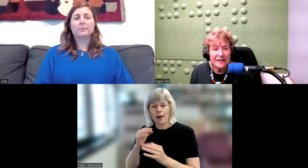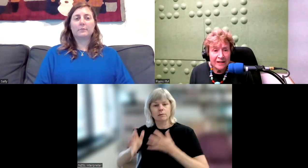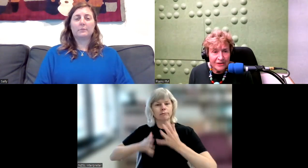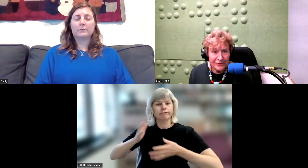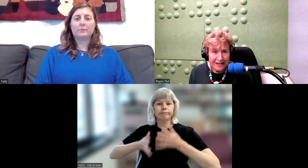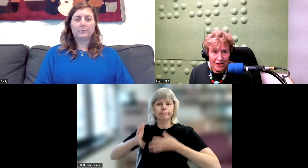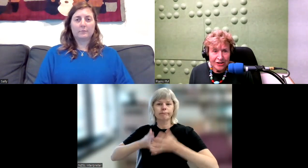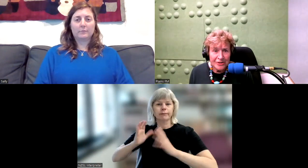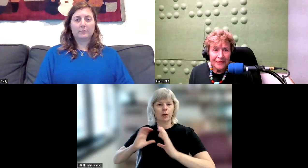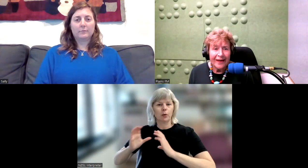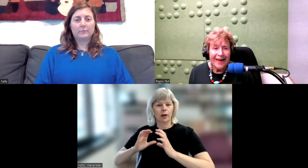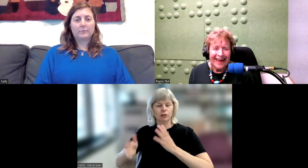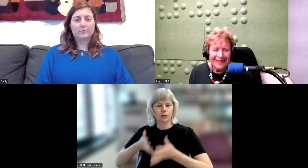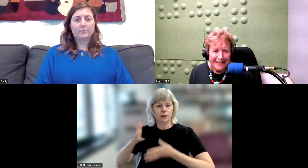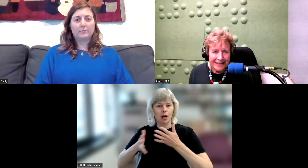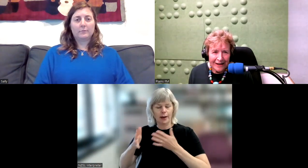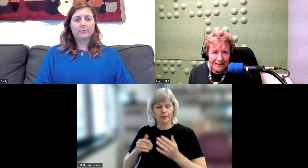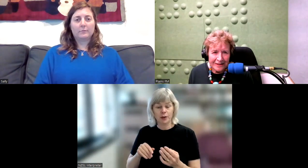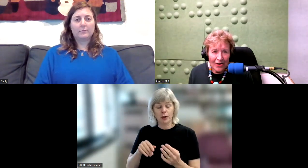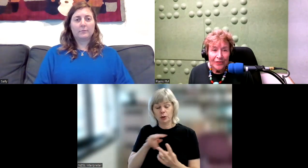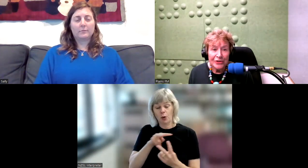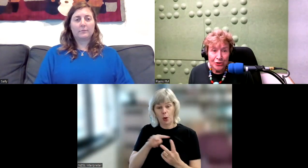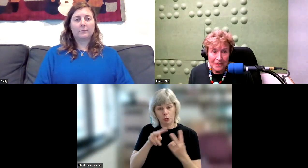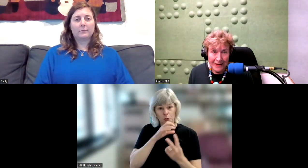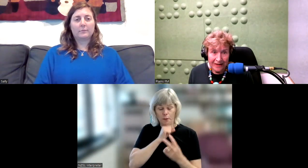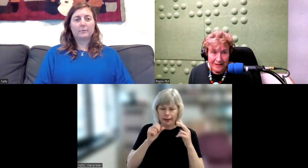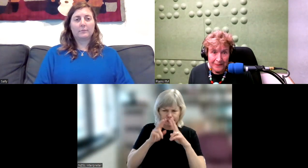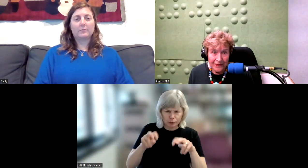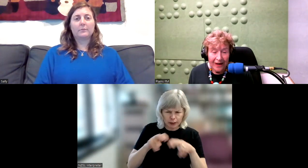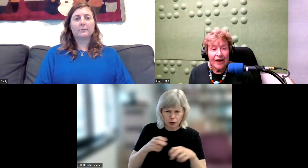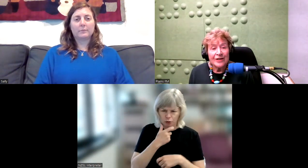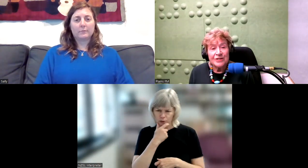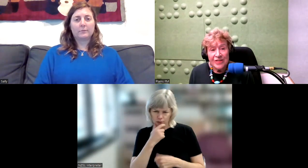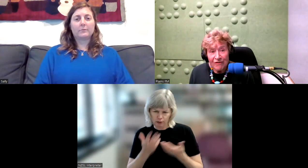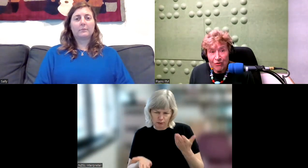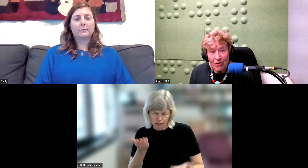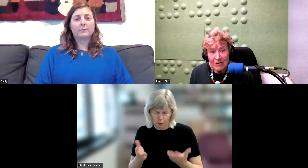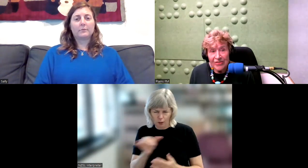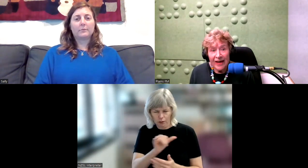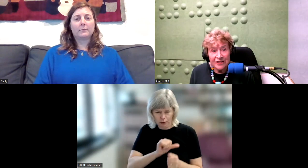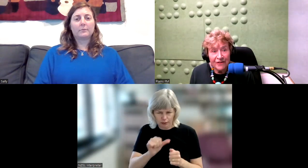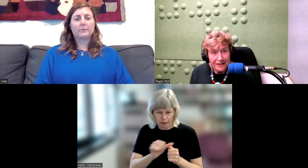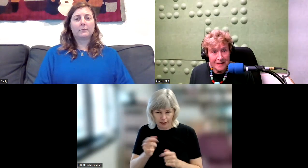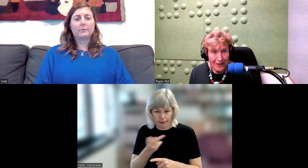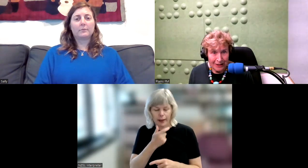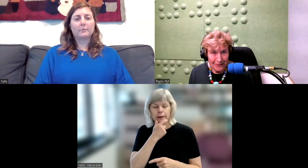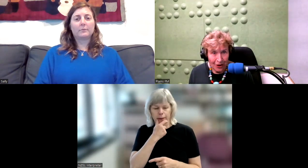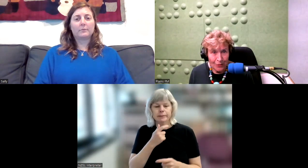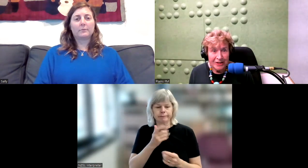did a lot of research and they decided on the German method. So therefore they had to find somebody who would